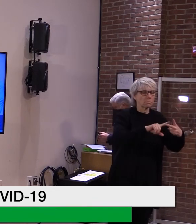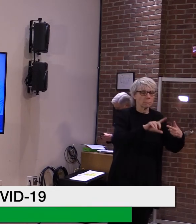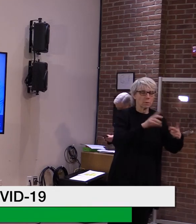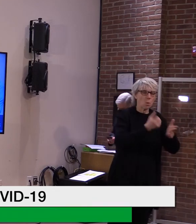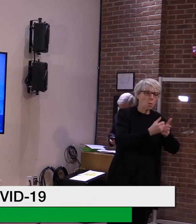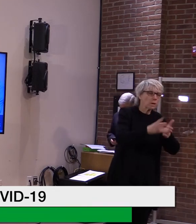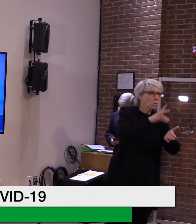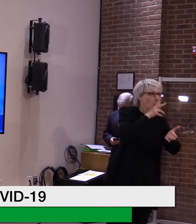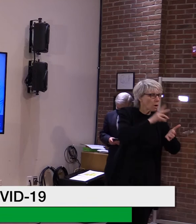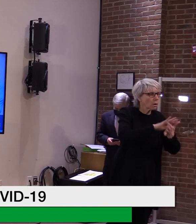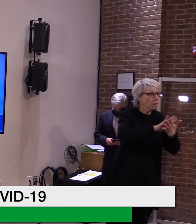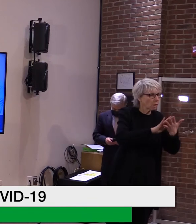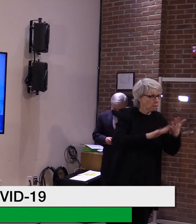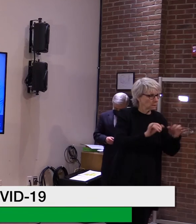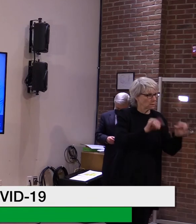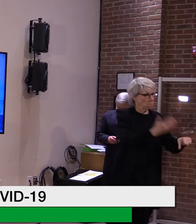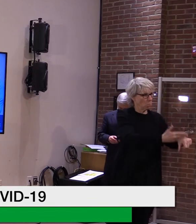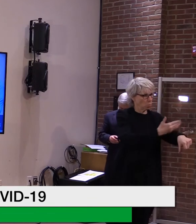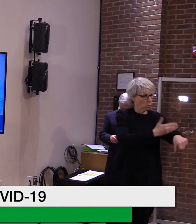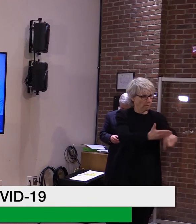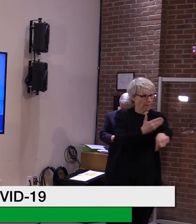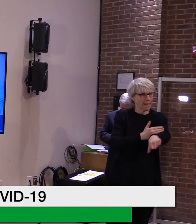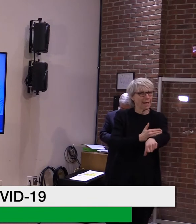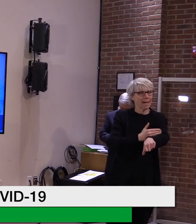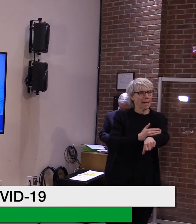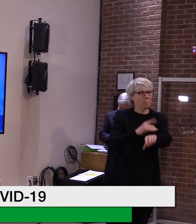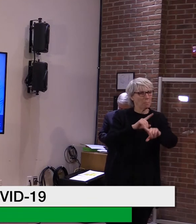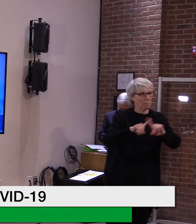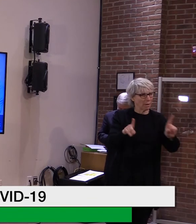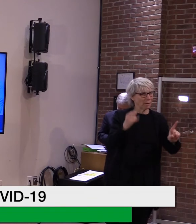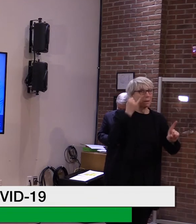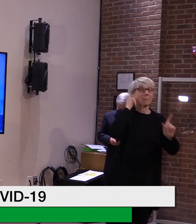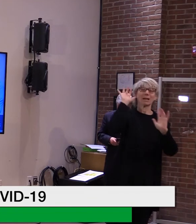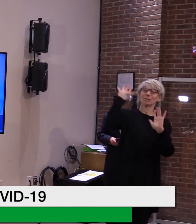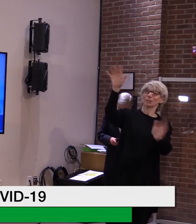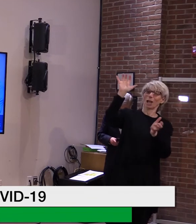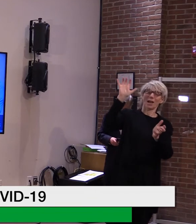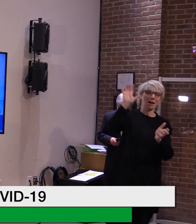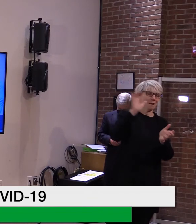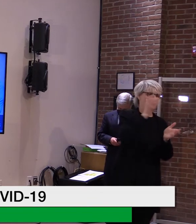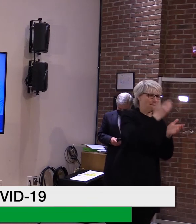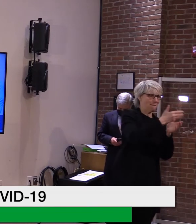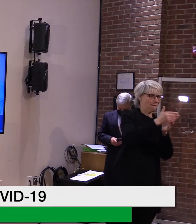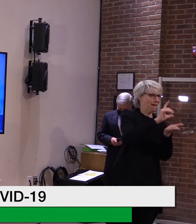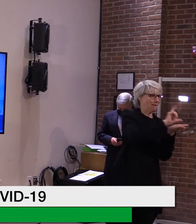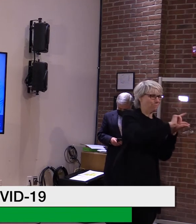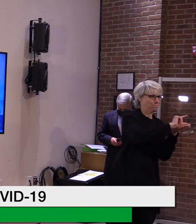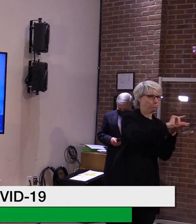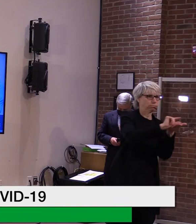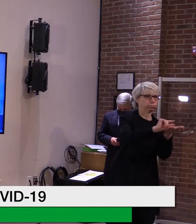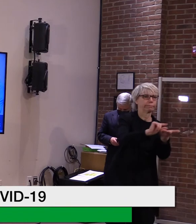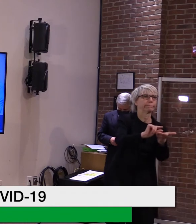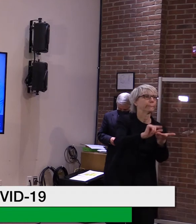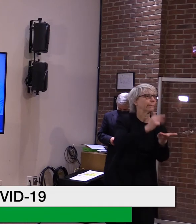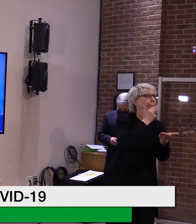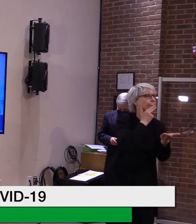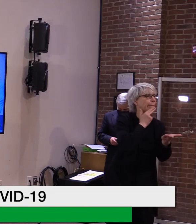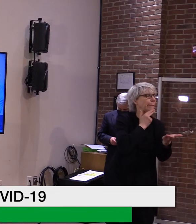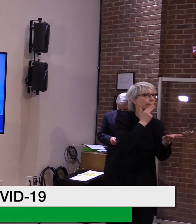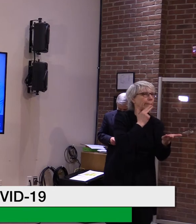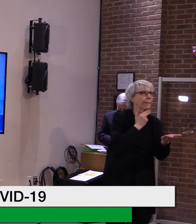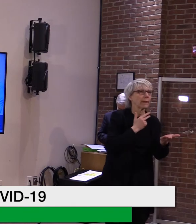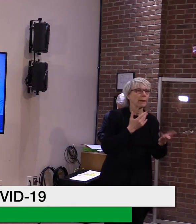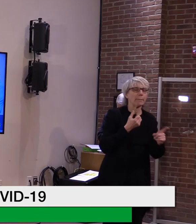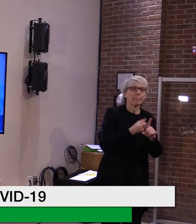many, many projects. Um, and then it becomes, um, uh, literally watered down and you're not getting